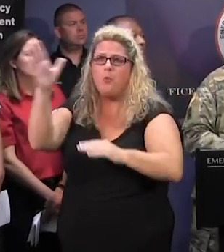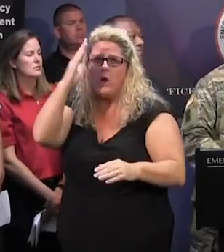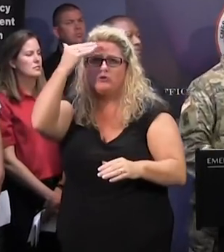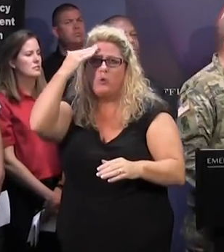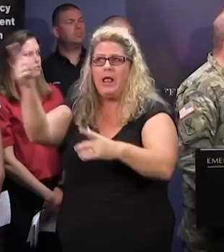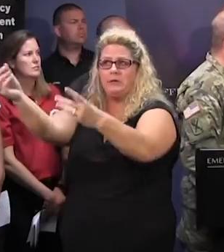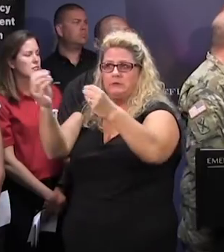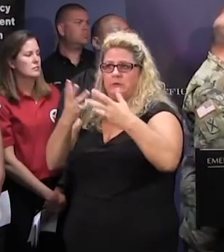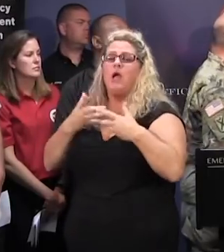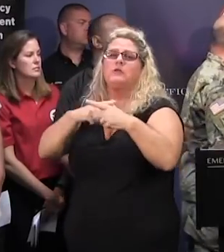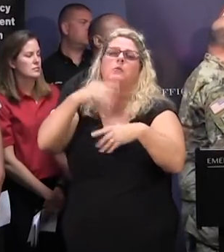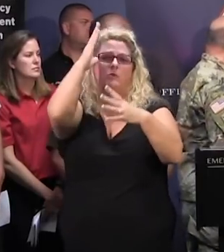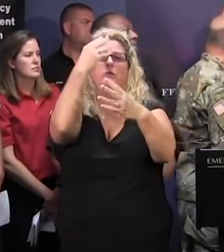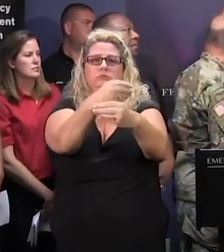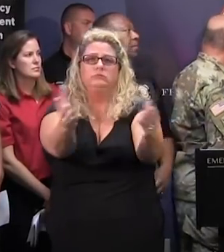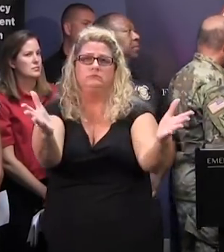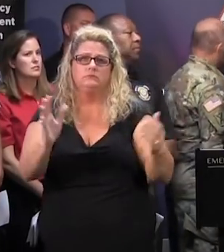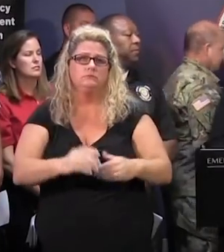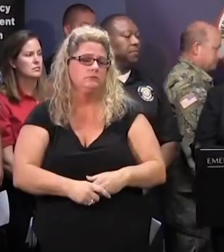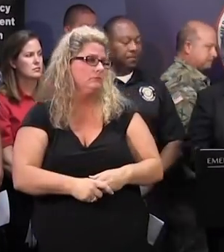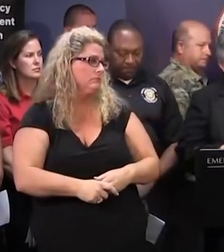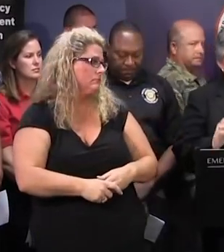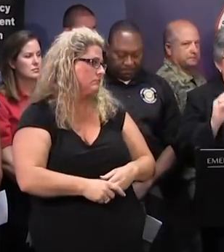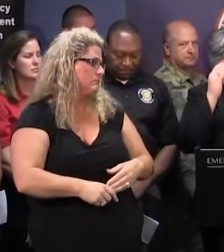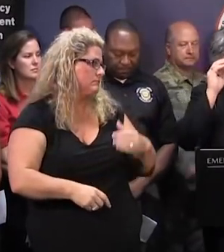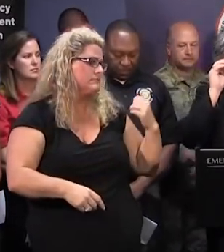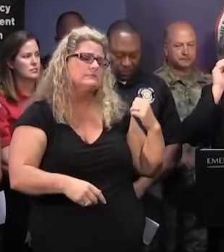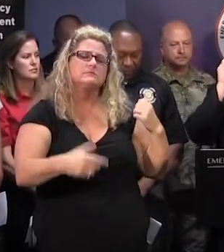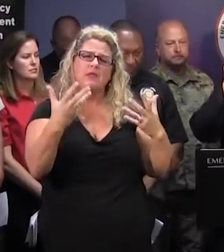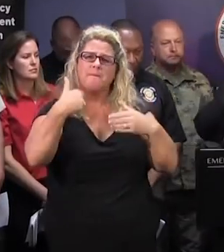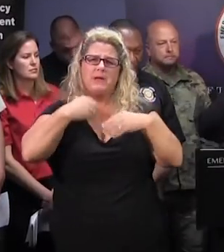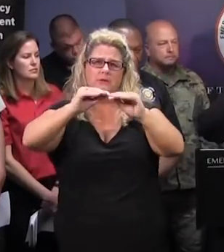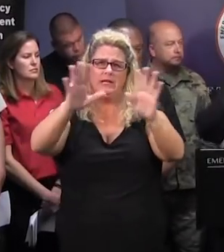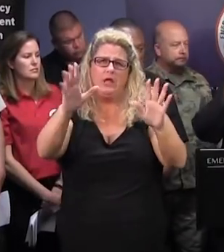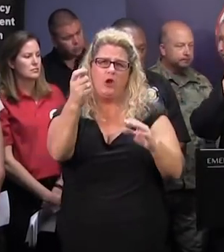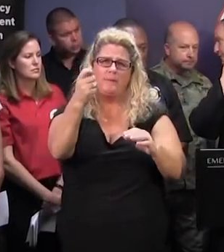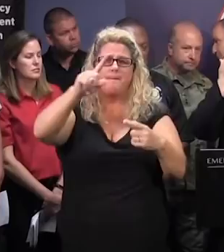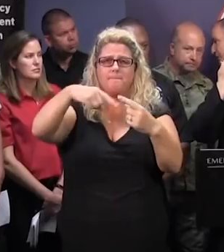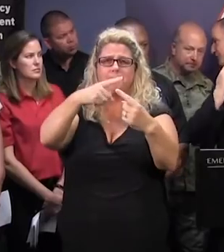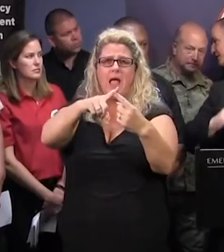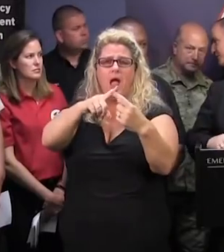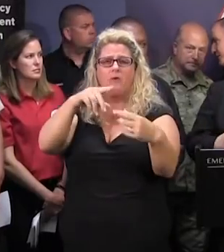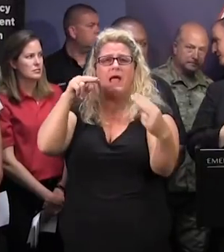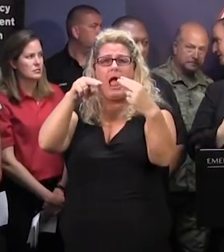will be communicated. Ms. Hall. Yes, sir. I just want to provide some clarity on the reversals.